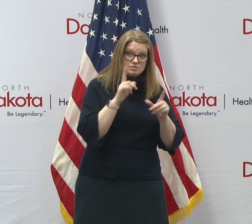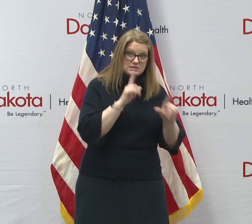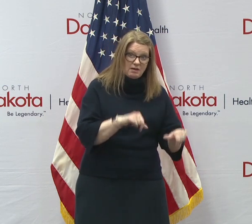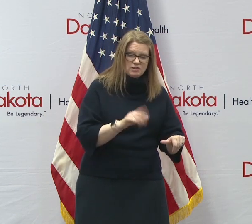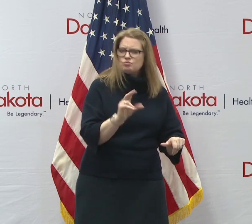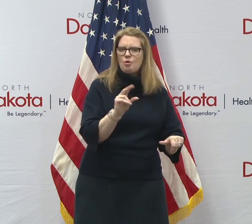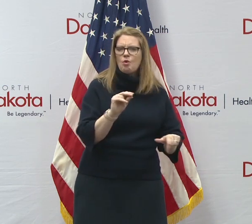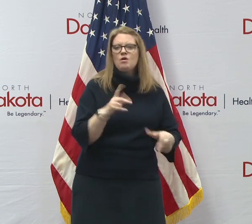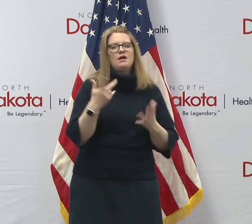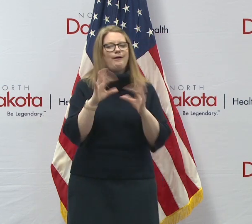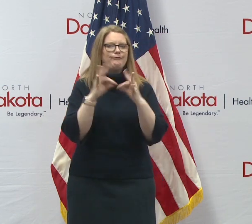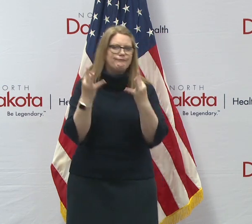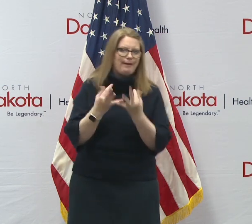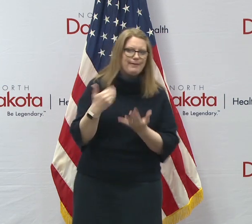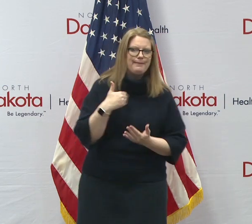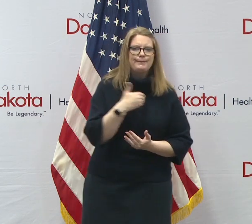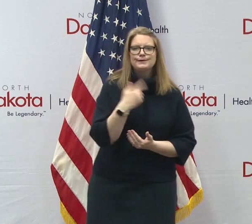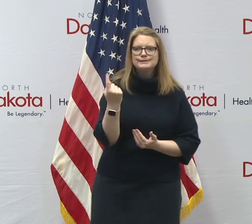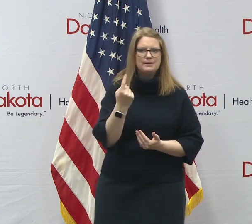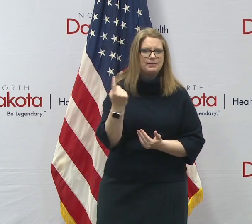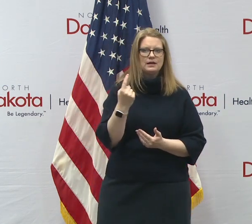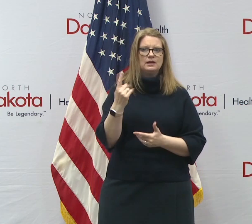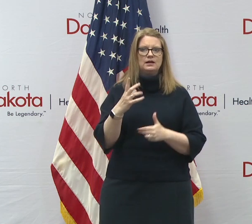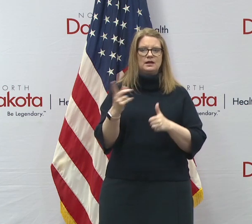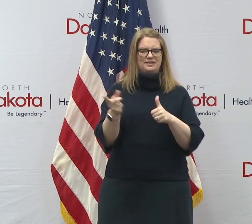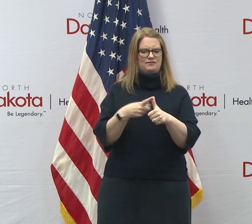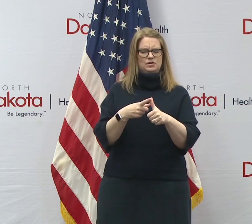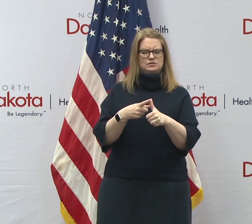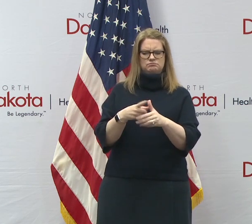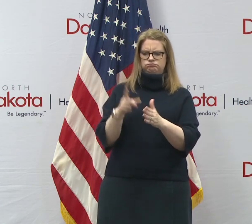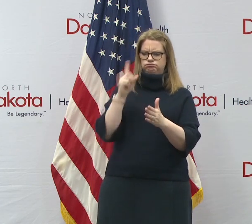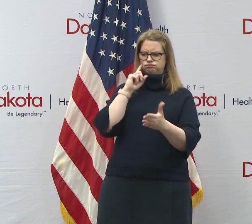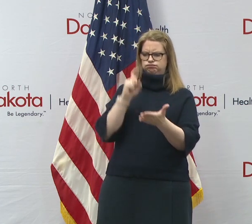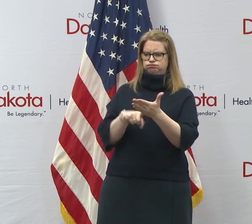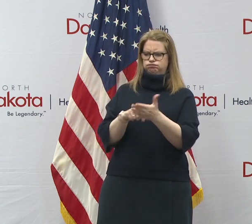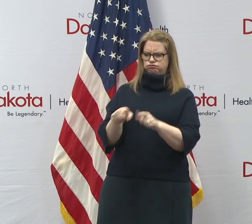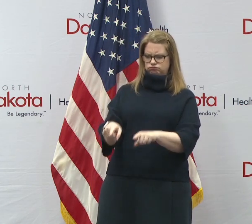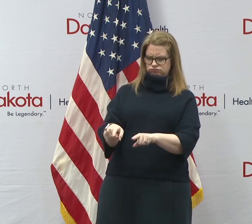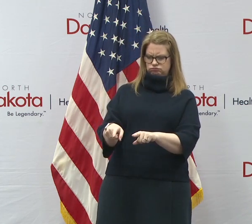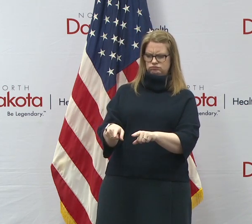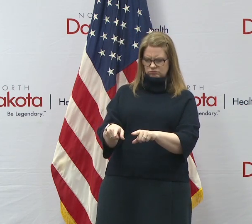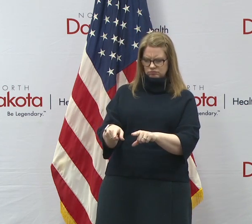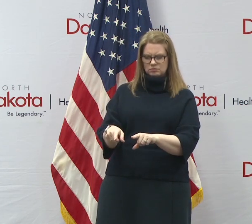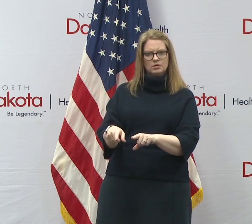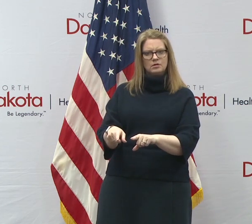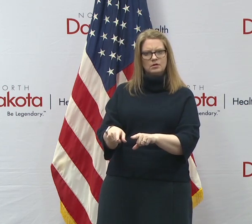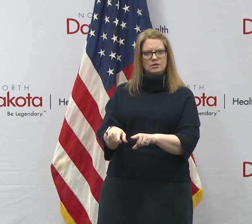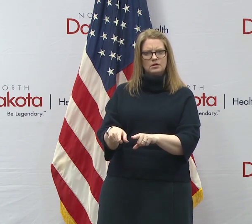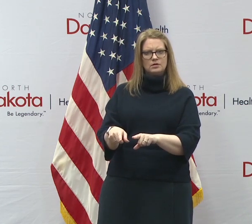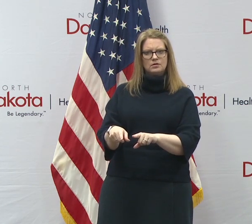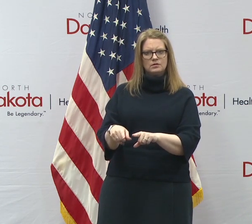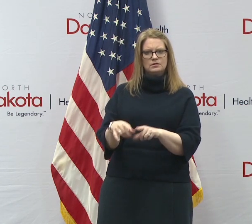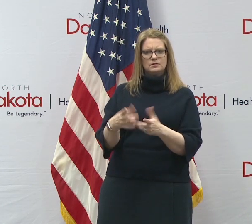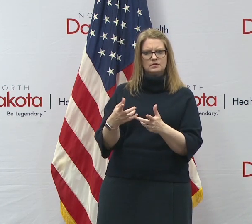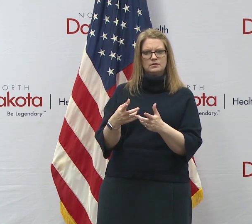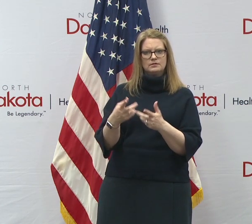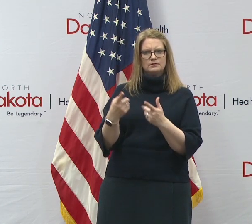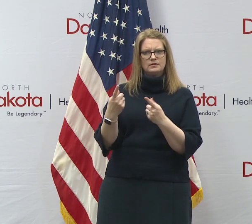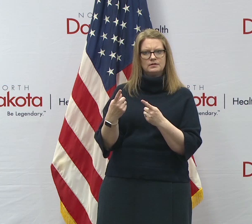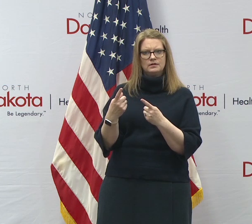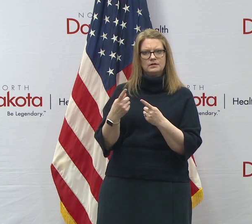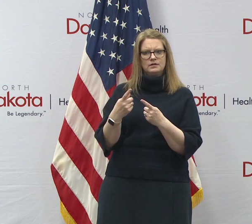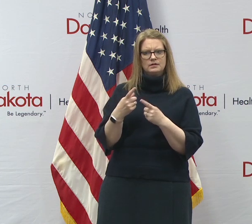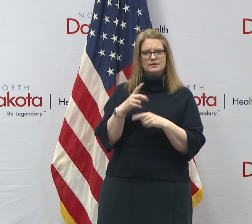a family member, uh, at the very first, uh, and subsequent, uh, uh, following, and third recovery